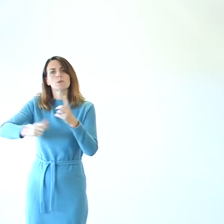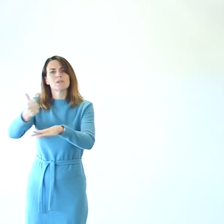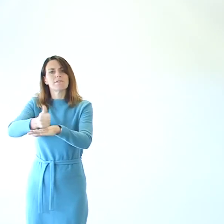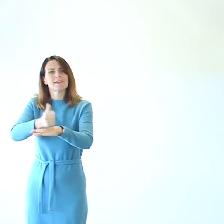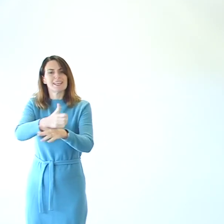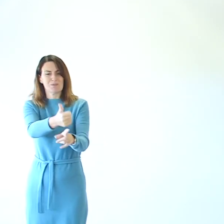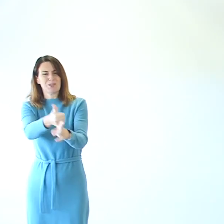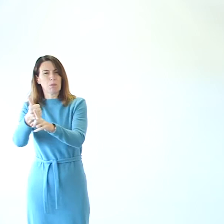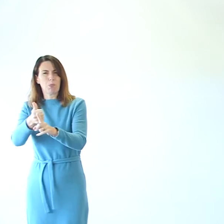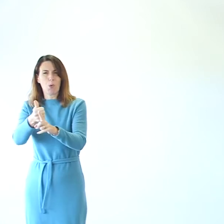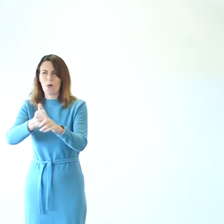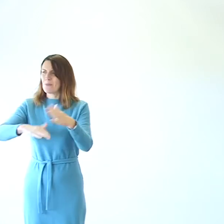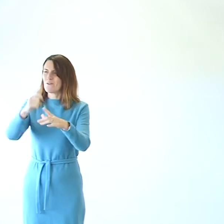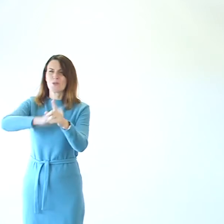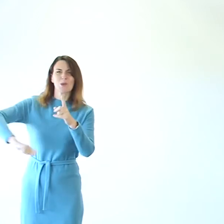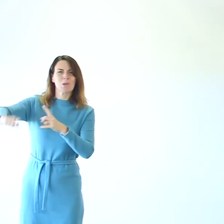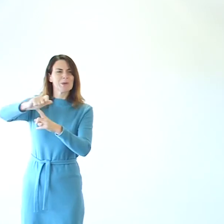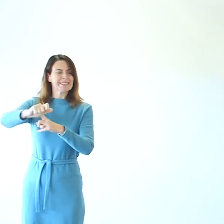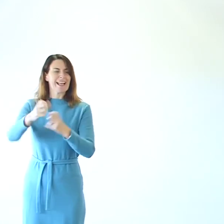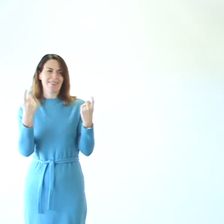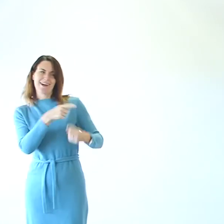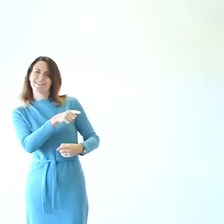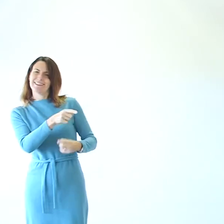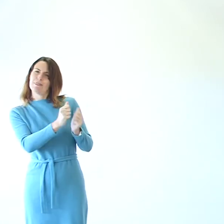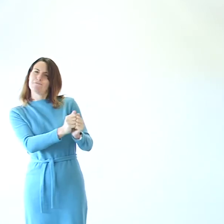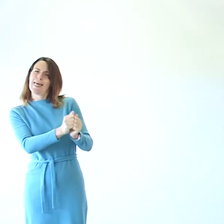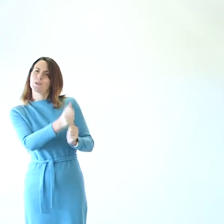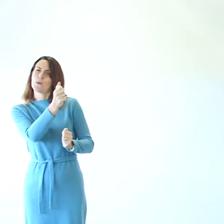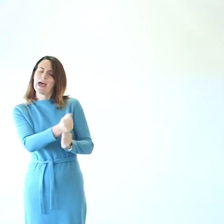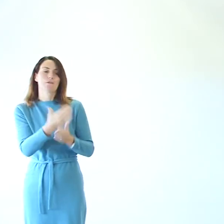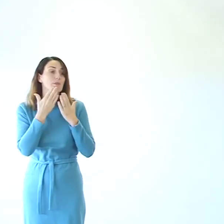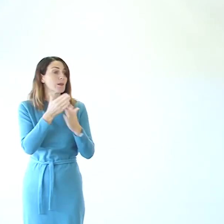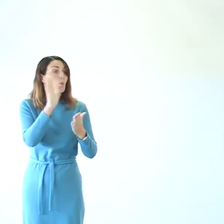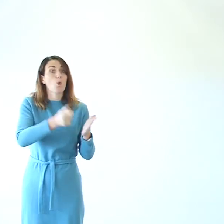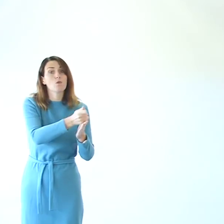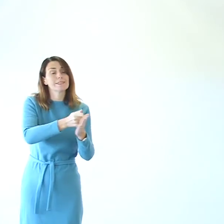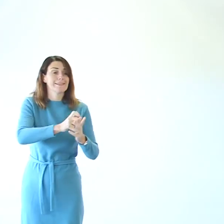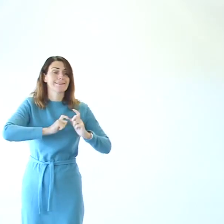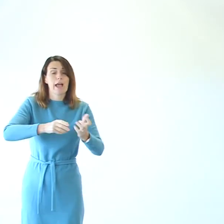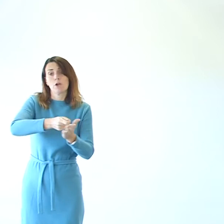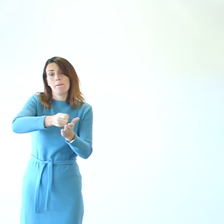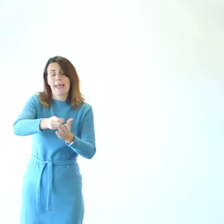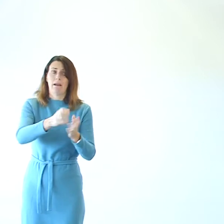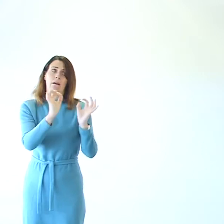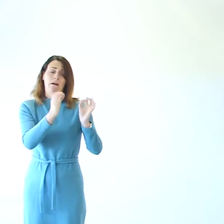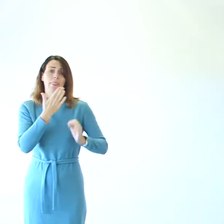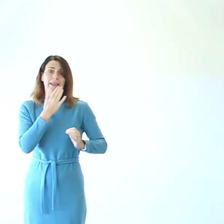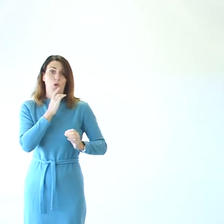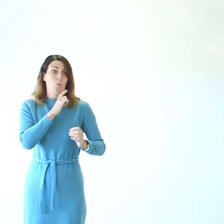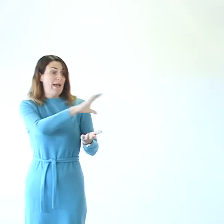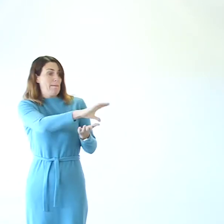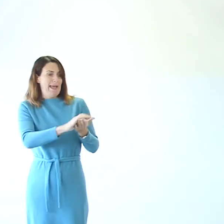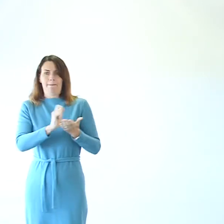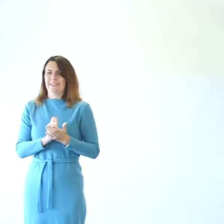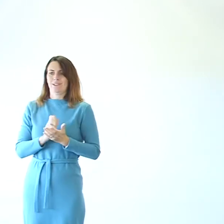they're supporting our community. So, thank you to all our tenants for our keep on paying because we need it to make sure that we can issue all the grants.